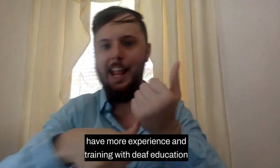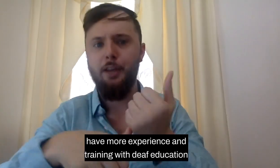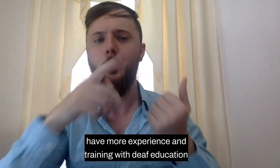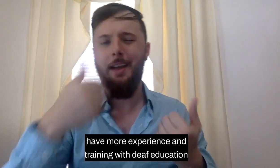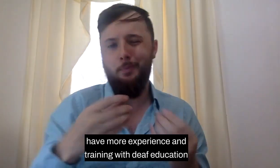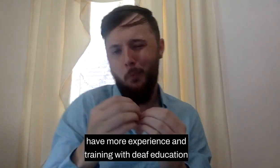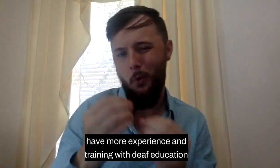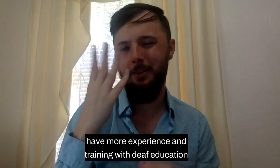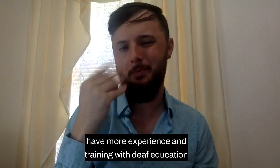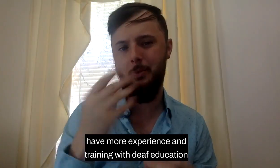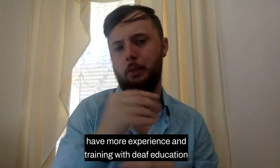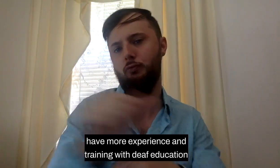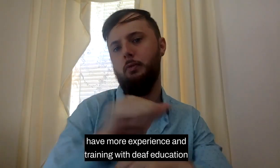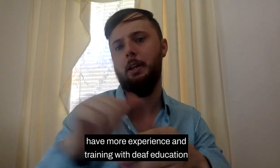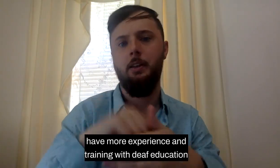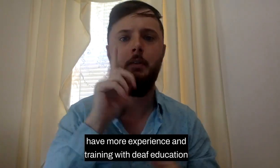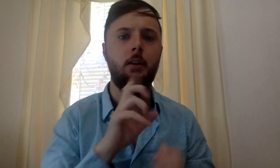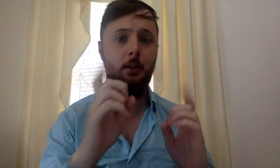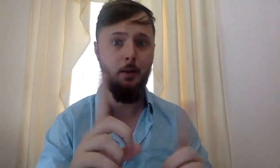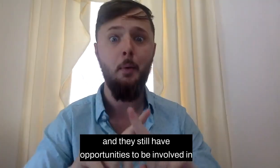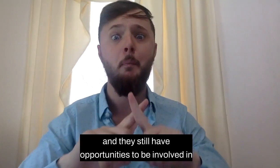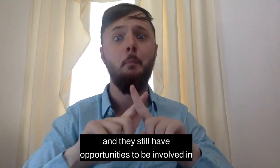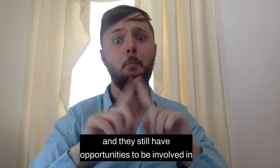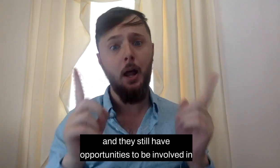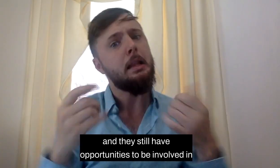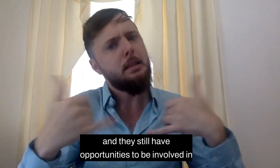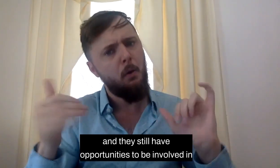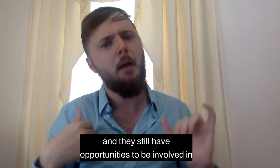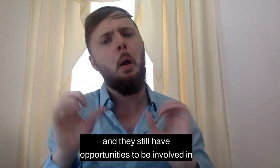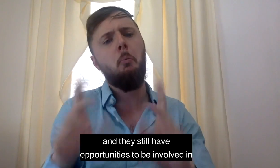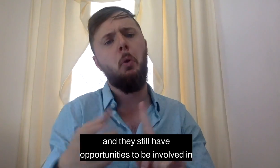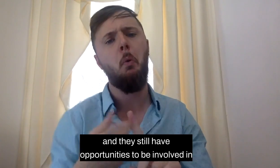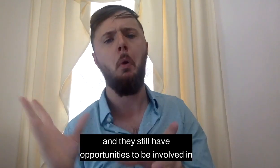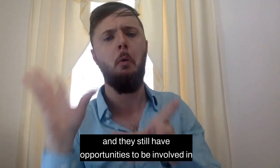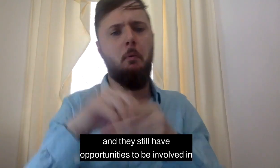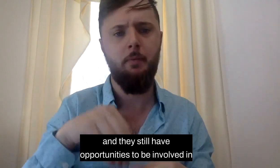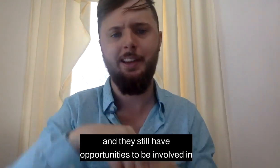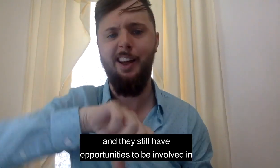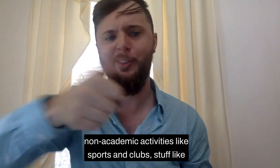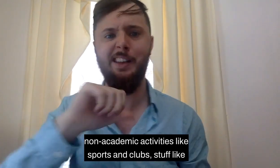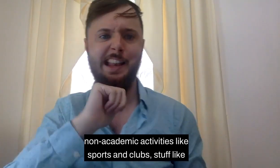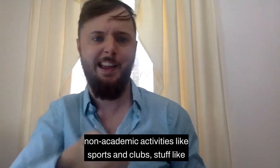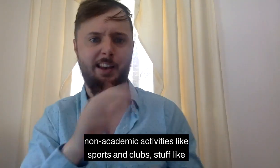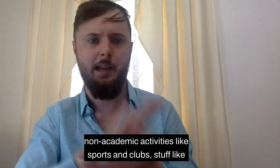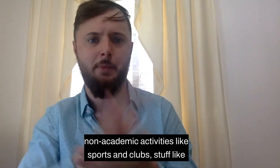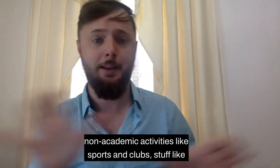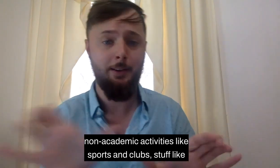and training with deaf education. And they still have opportunities to be involved in non-academic activities